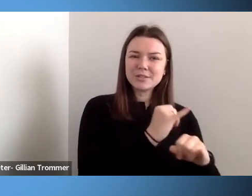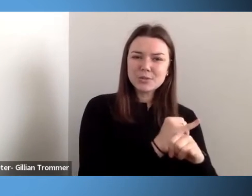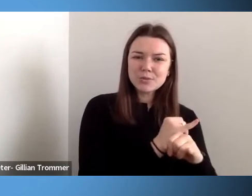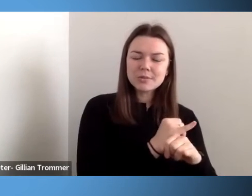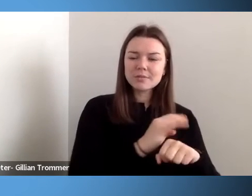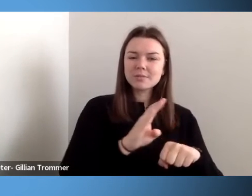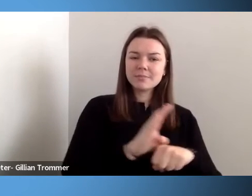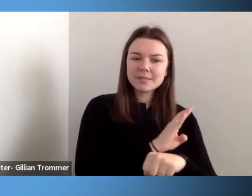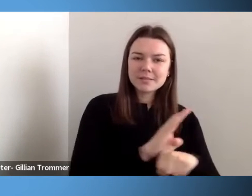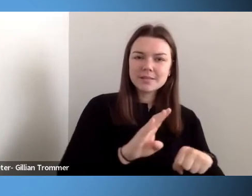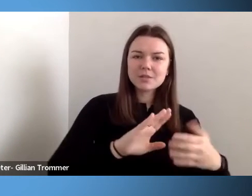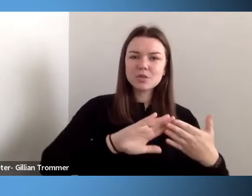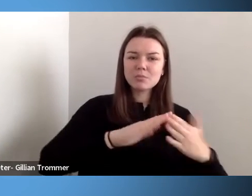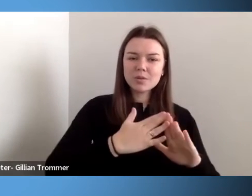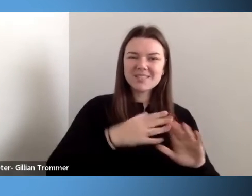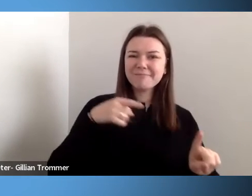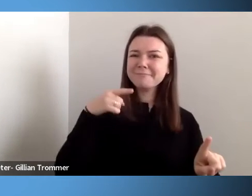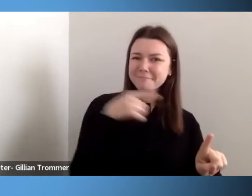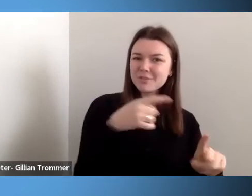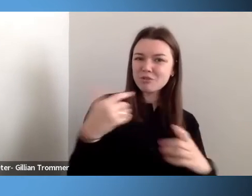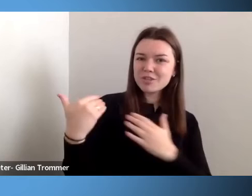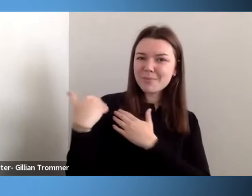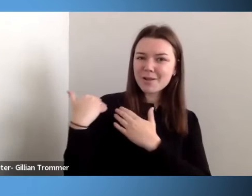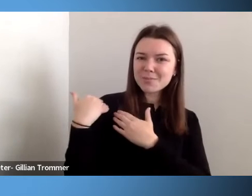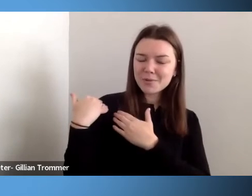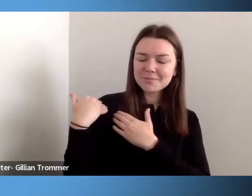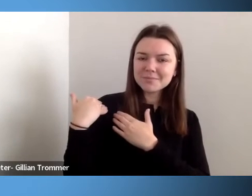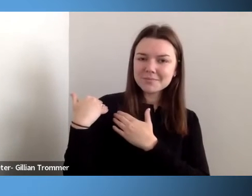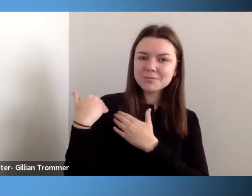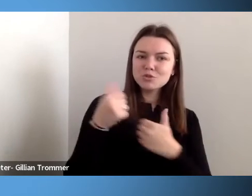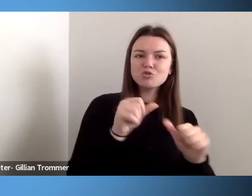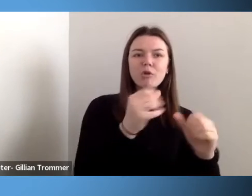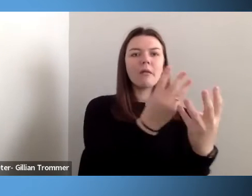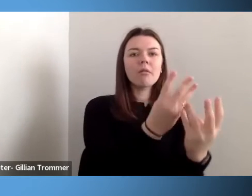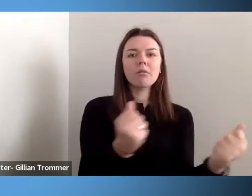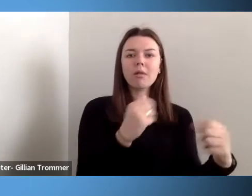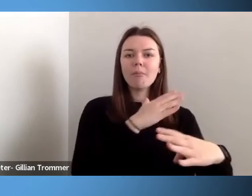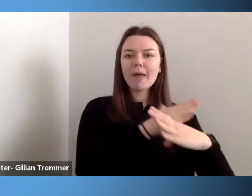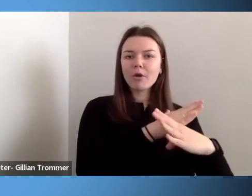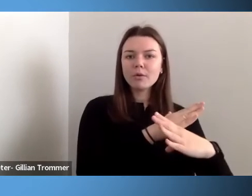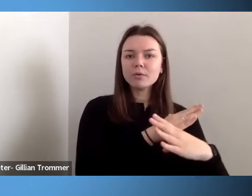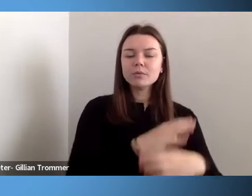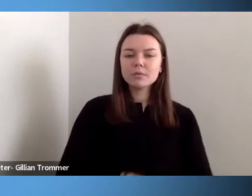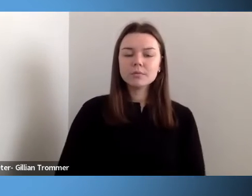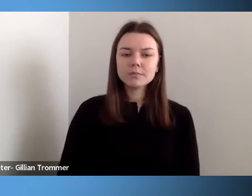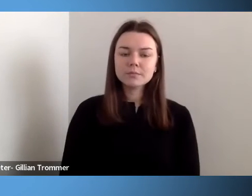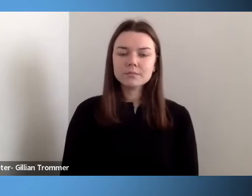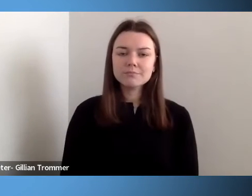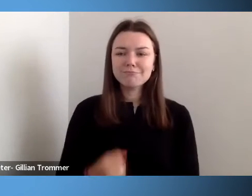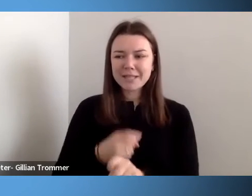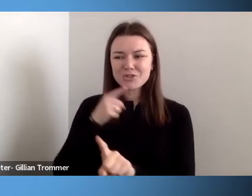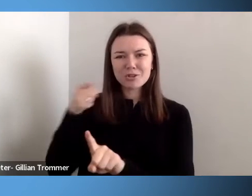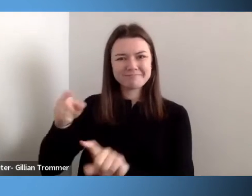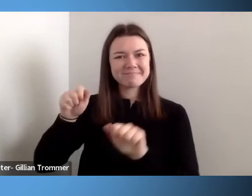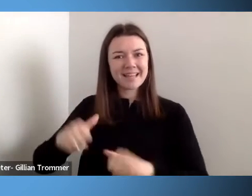communities to remove the barriers from full and active life. The